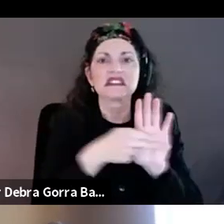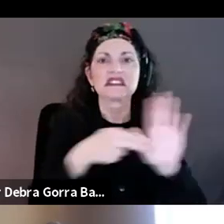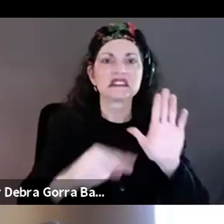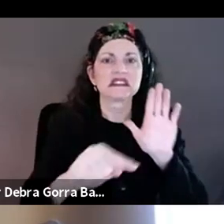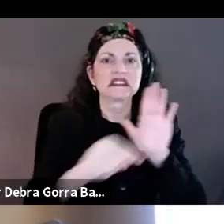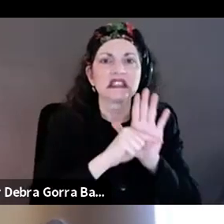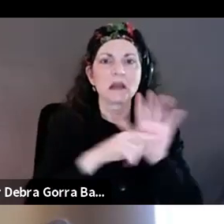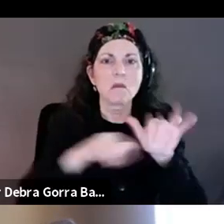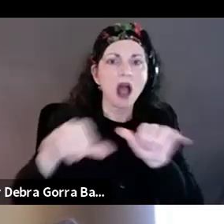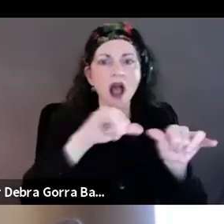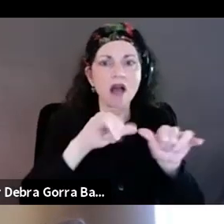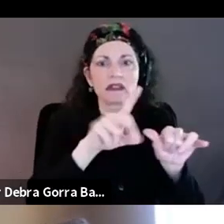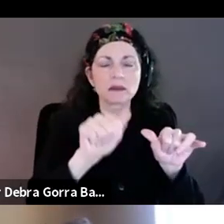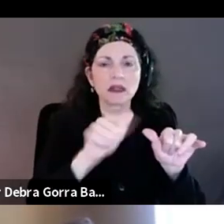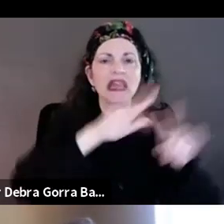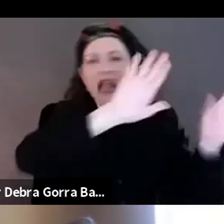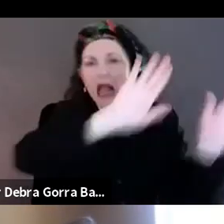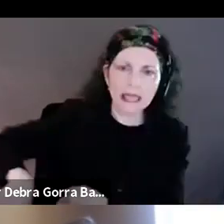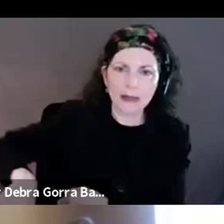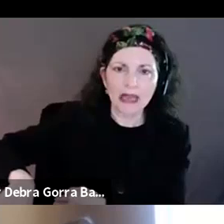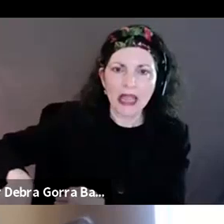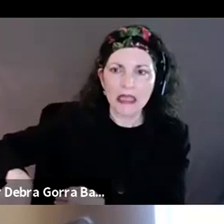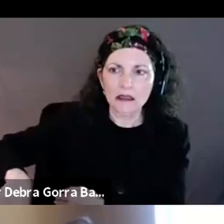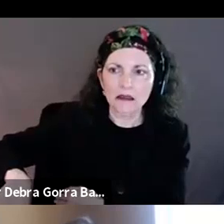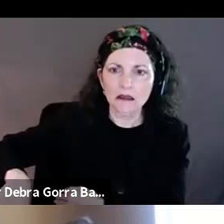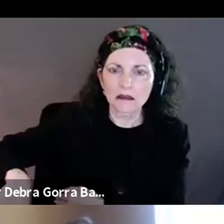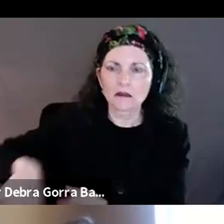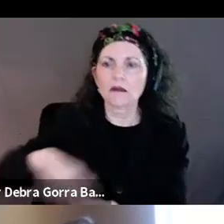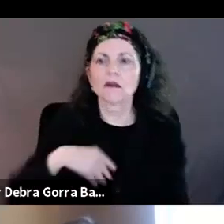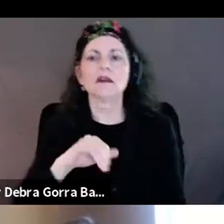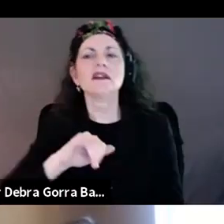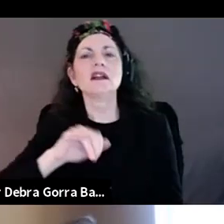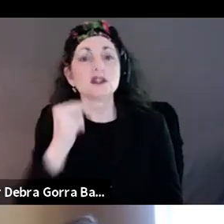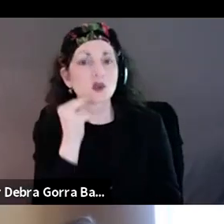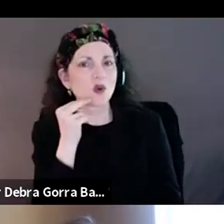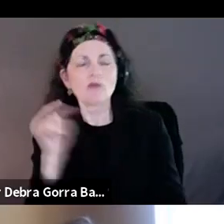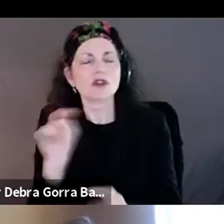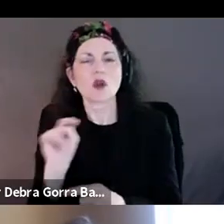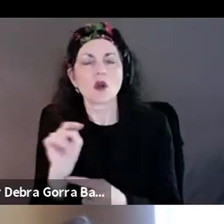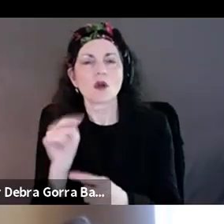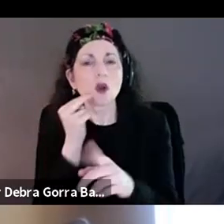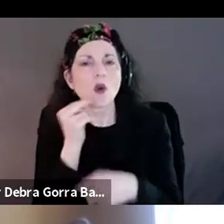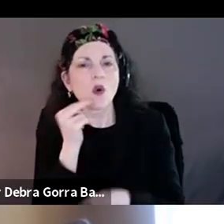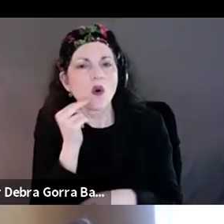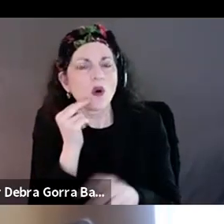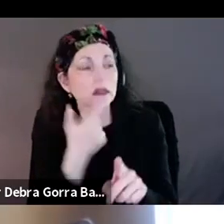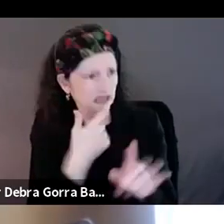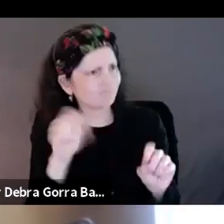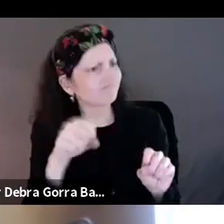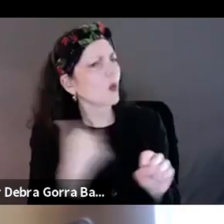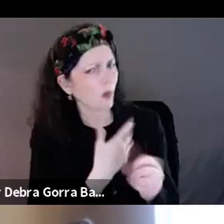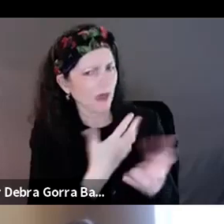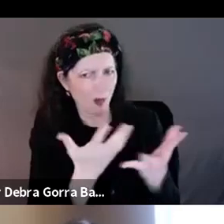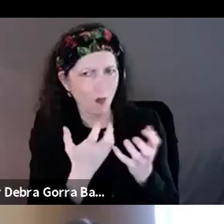Yeah, I mean, when we we always wanted the film to have a robust impact campaign and we wanted to work with the disability